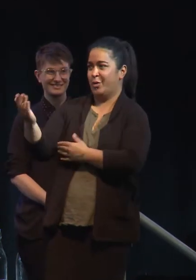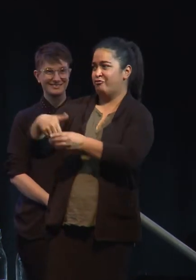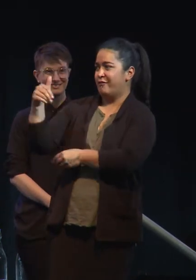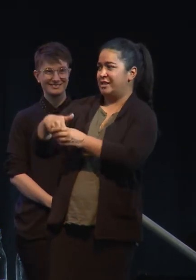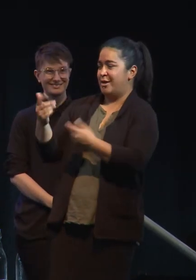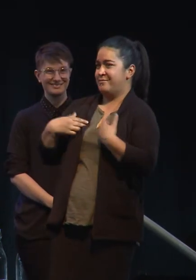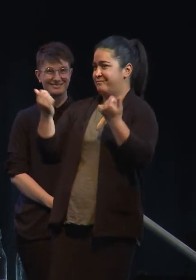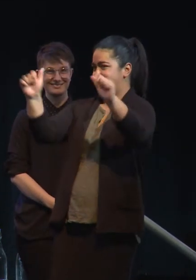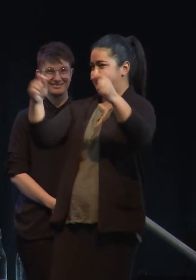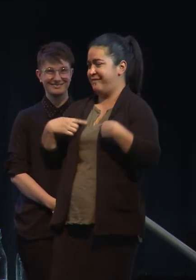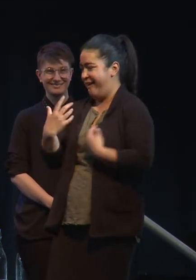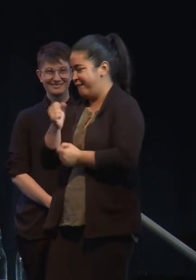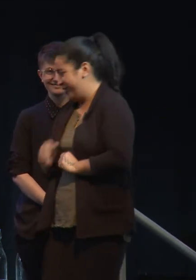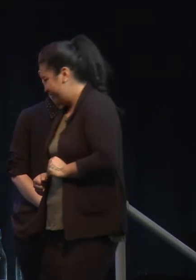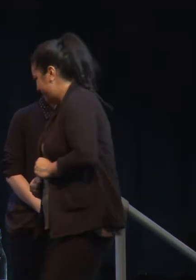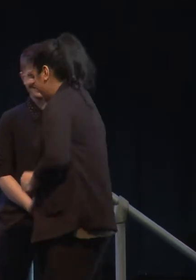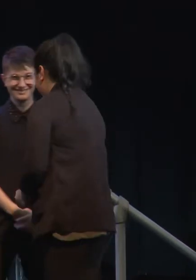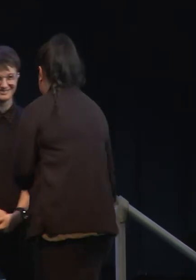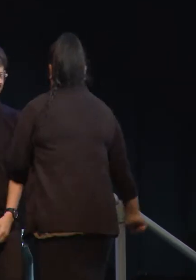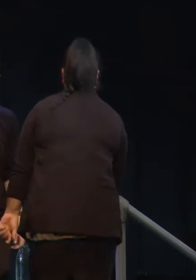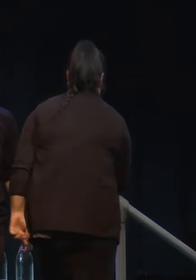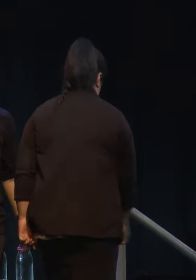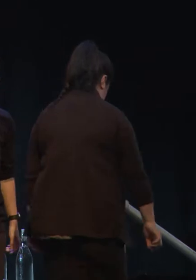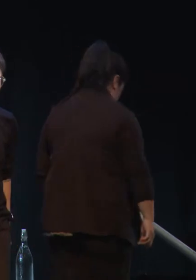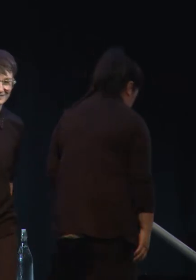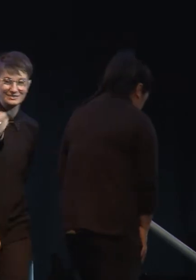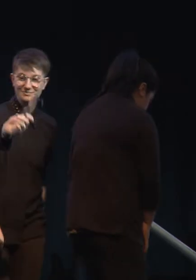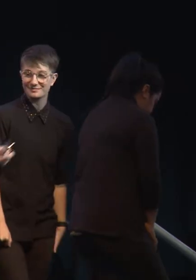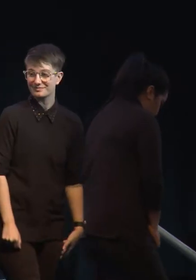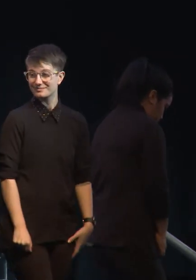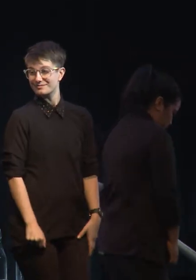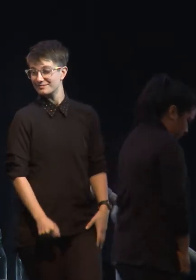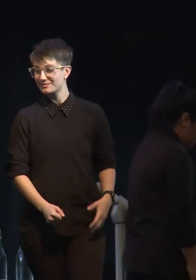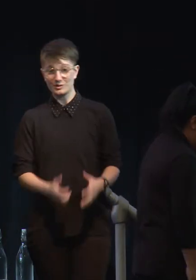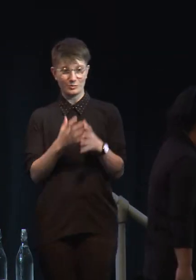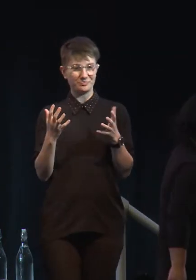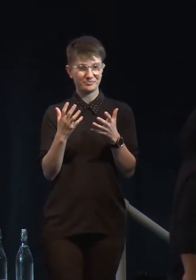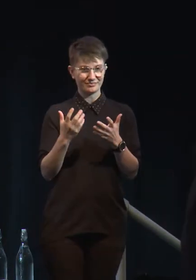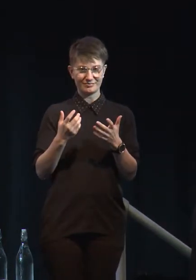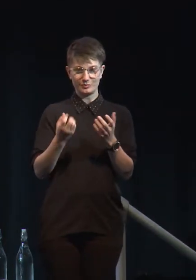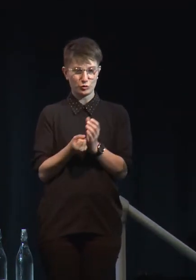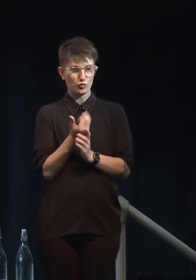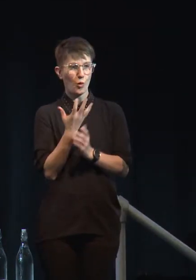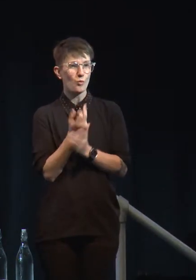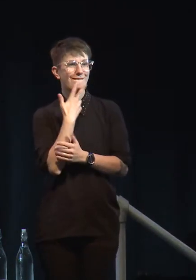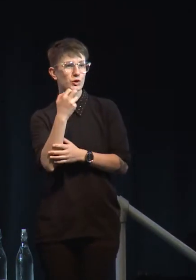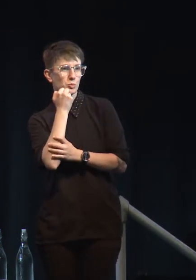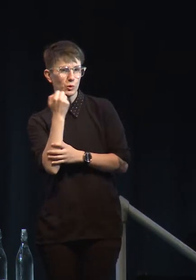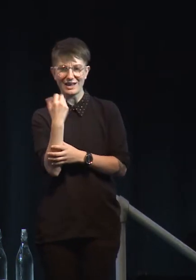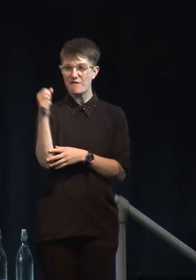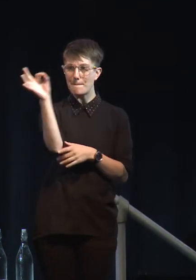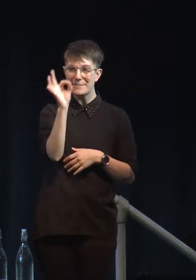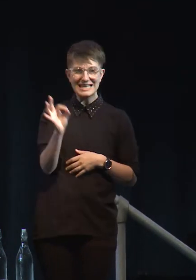We have a large organic vegetable operation, and we have bees, we have 300 hives, we make some pretty good Manuka honey.